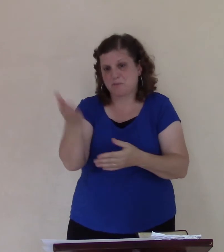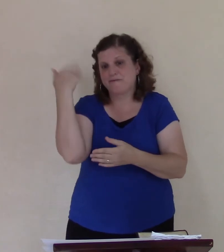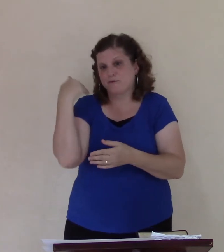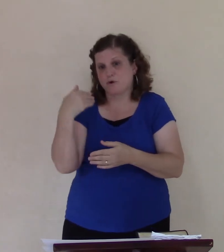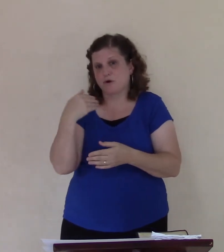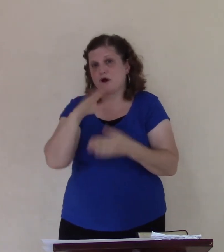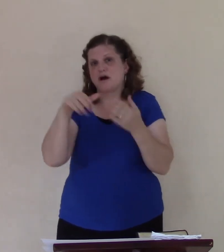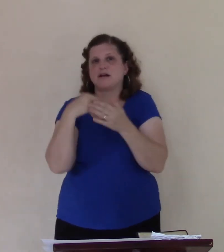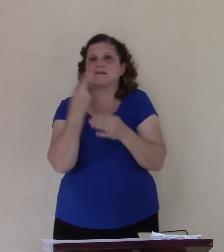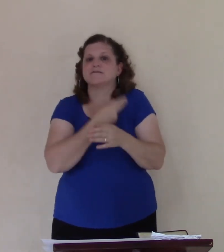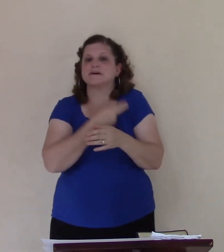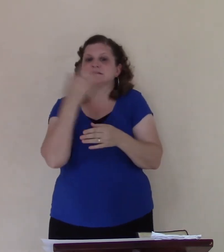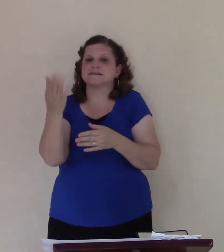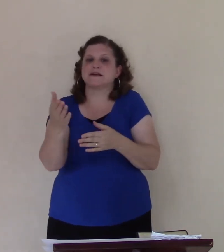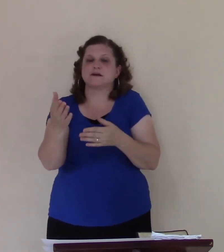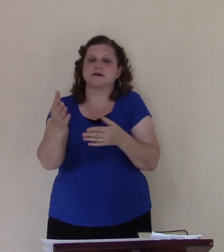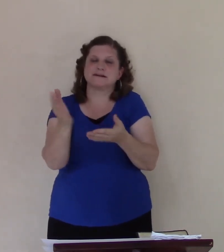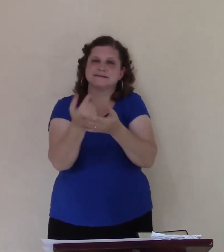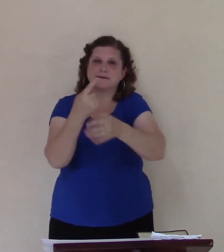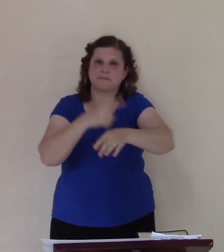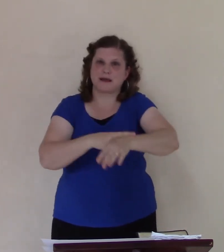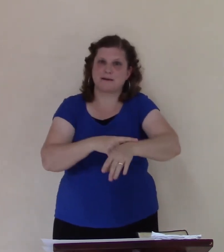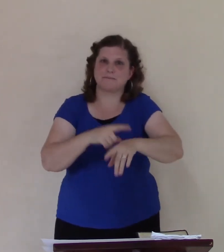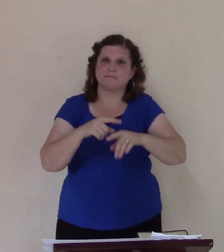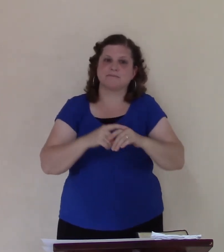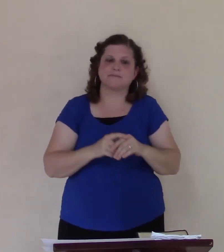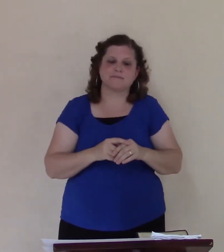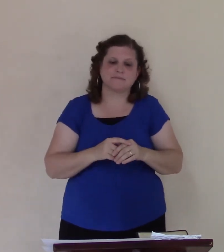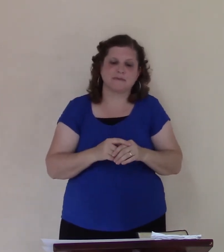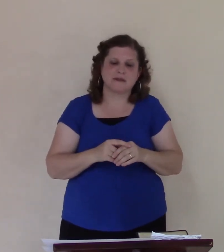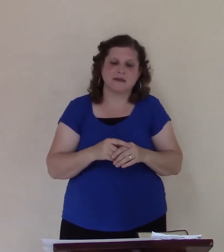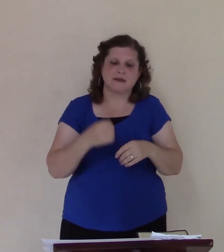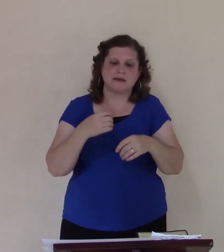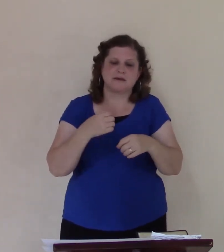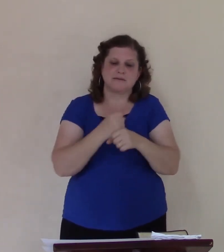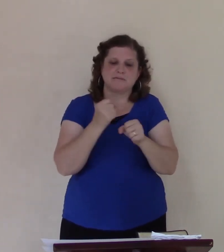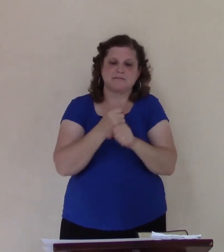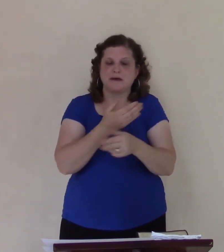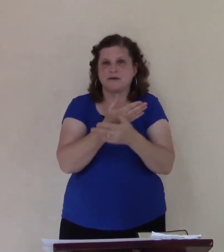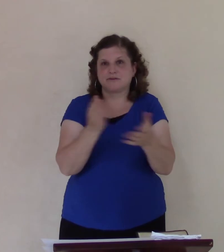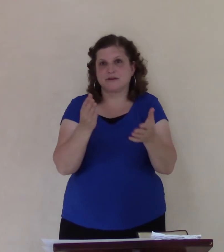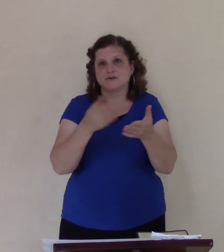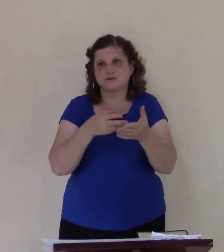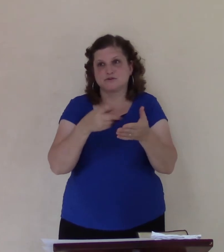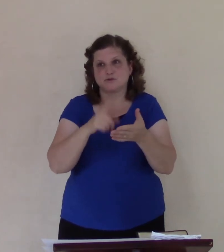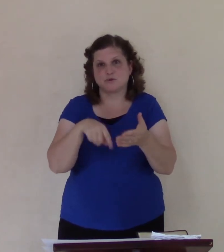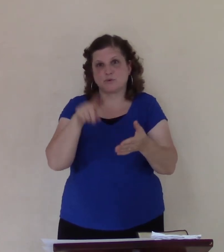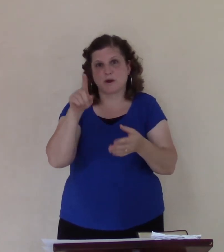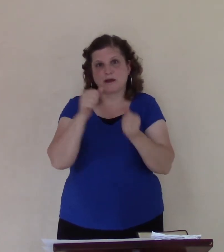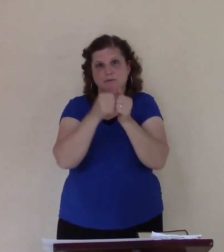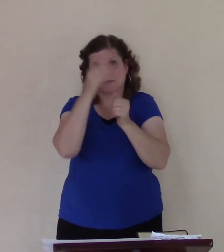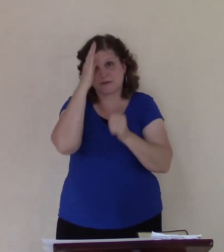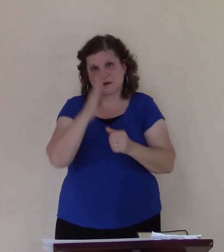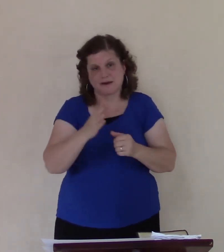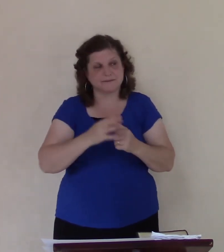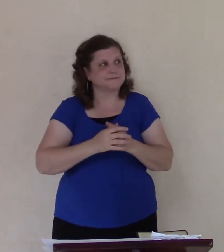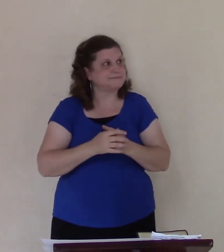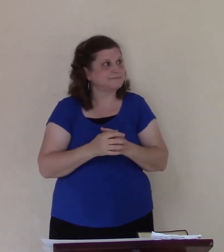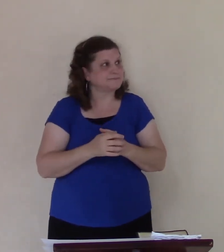But we shouldn't remain. Get over it. Get right with God in love. Not self-pity and soloneness, but also can lead